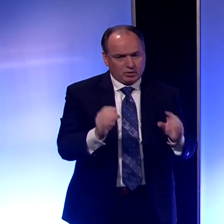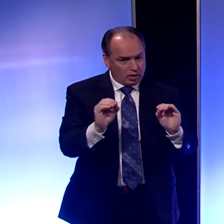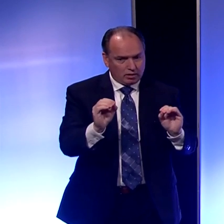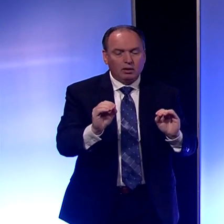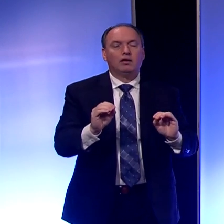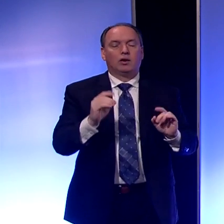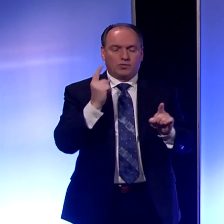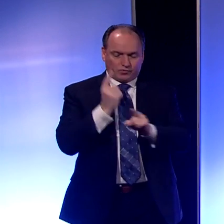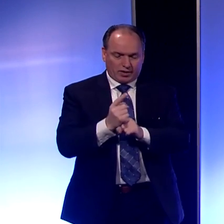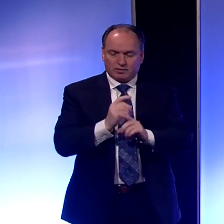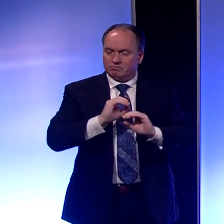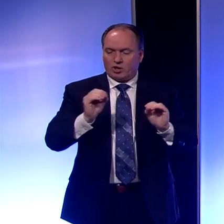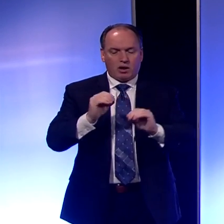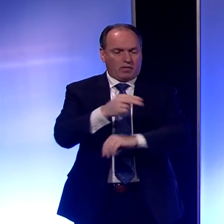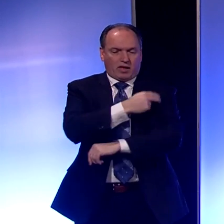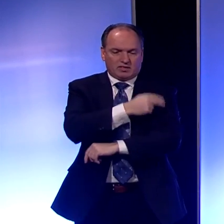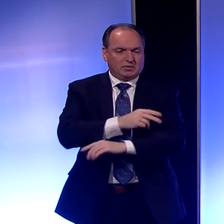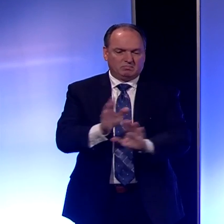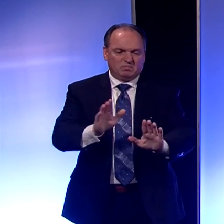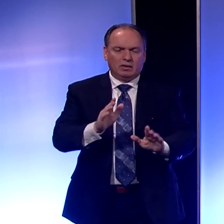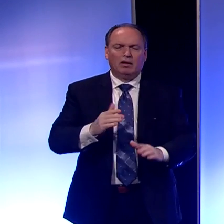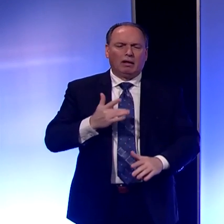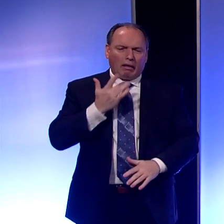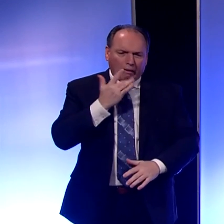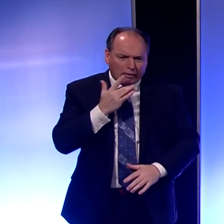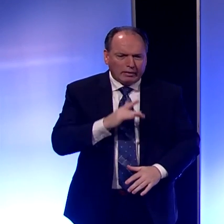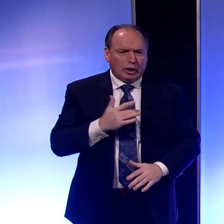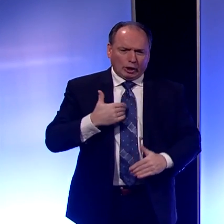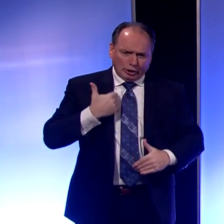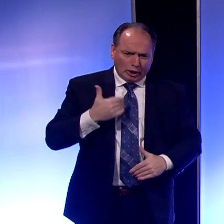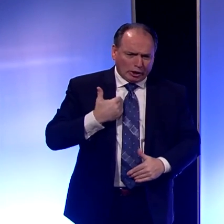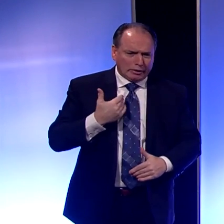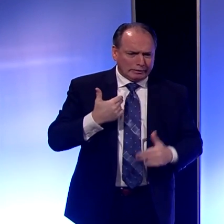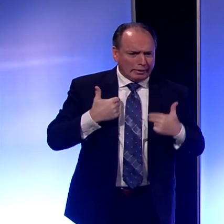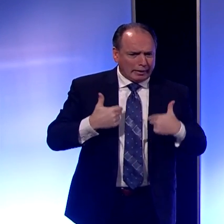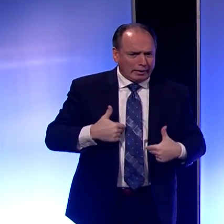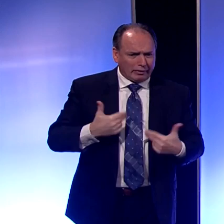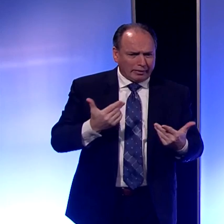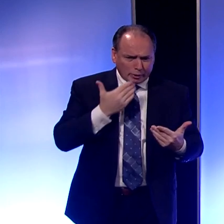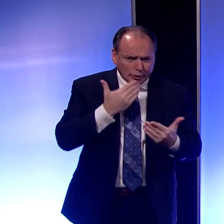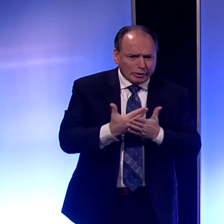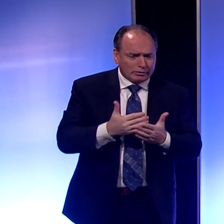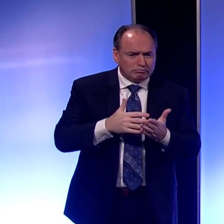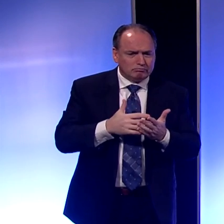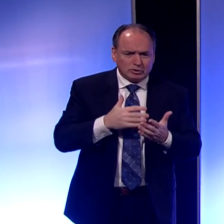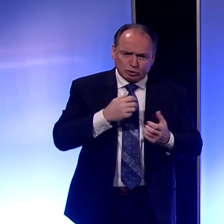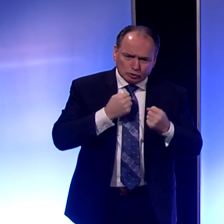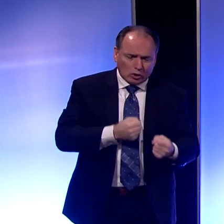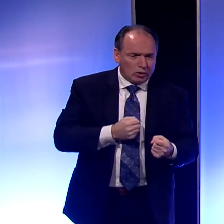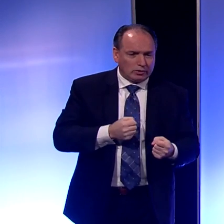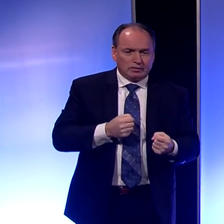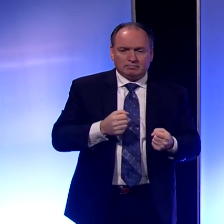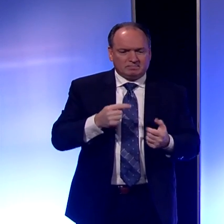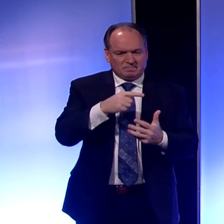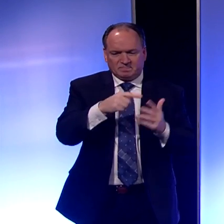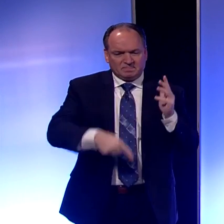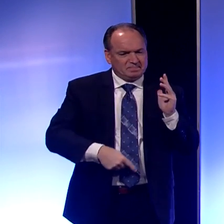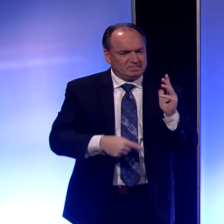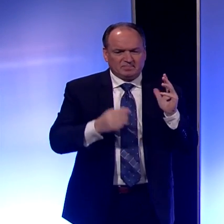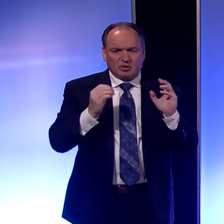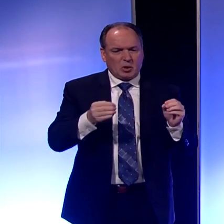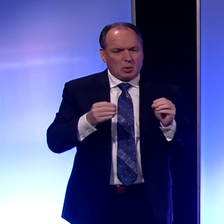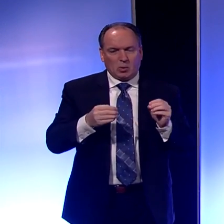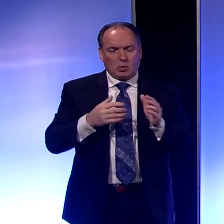been hospitalized. Luckily, they're young. They're probably healthy. And I don't believe any of them have any underlying